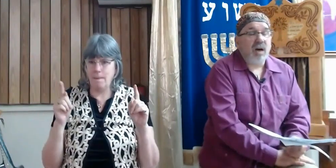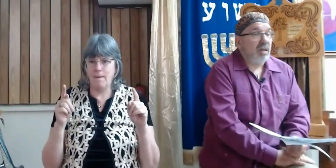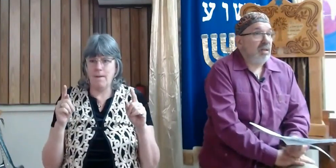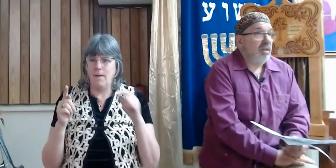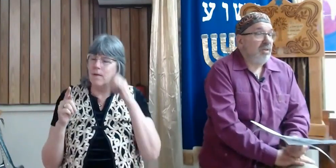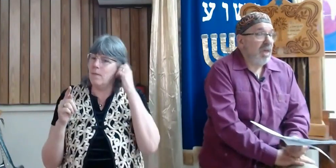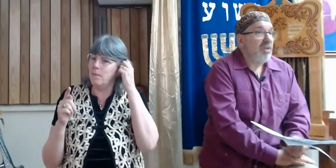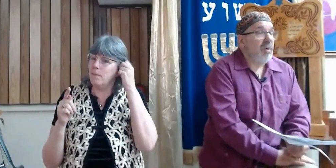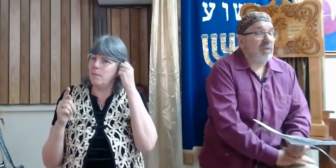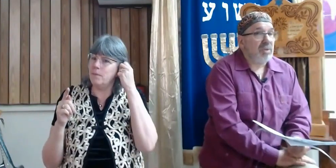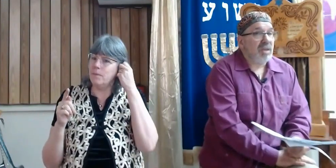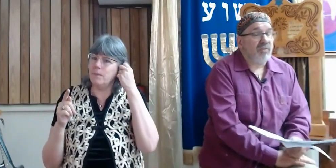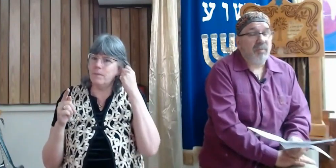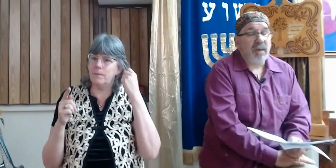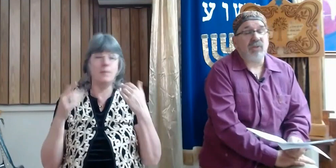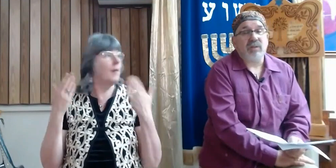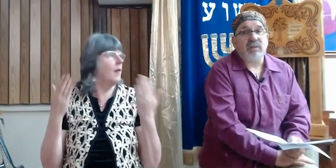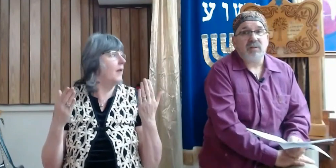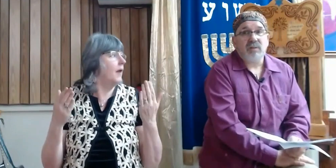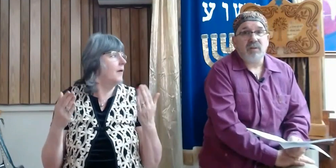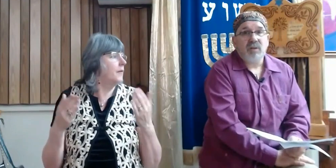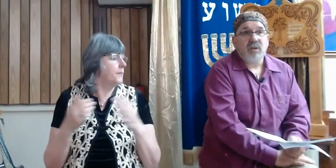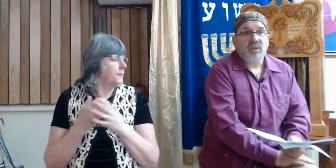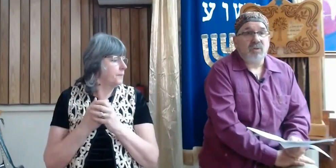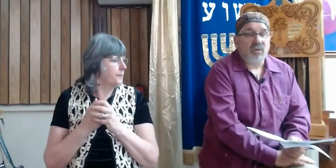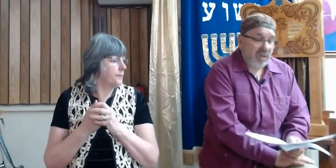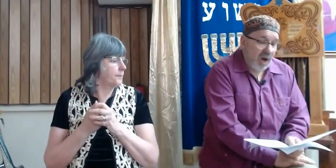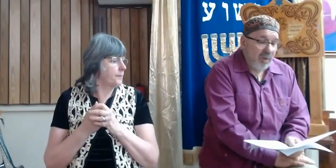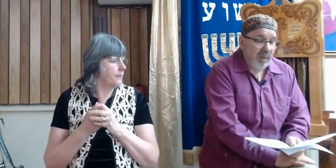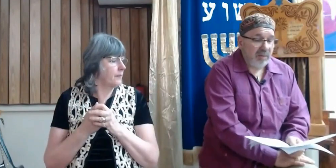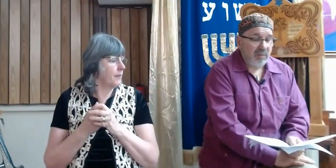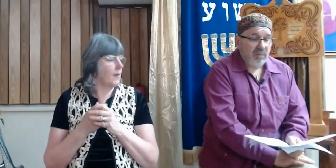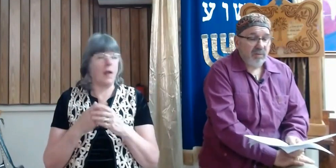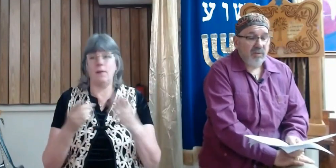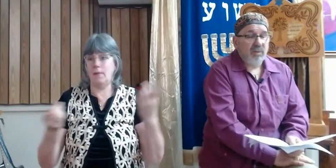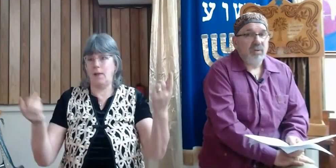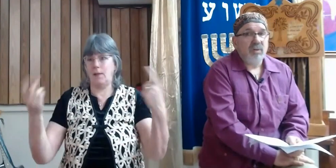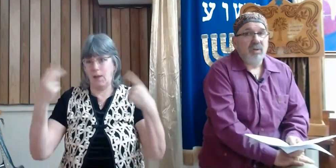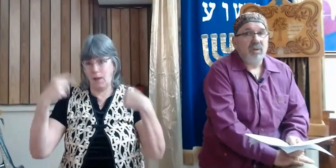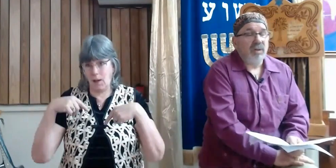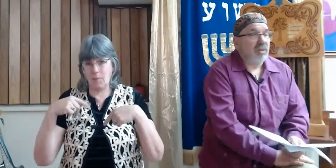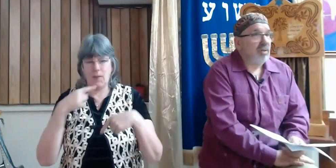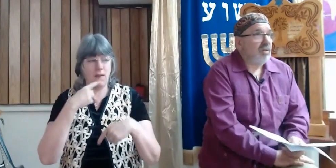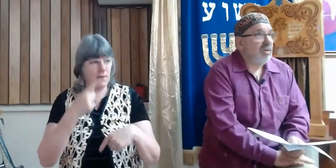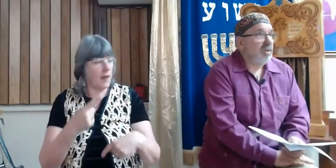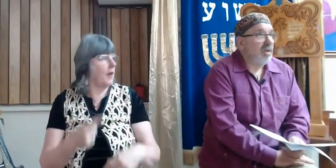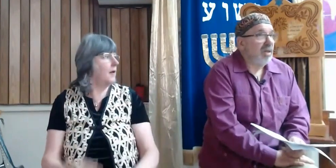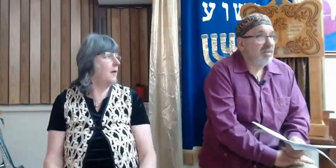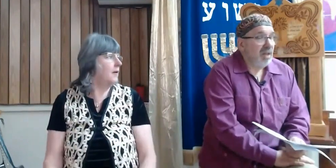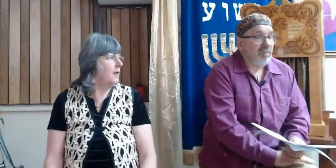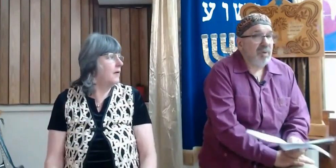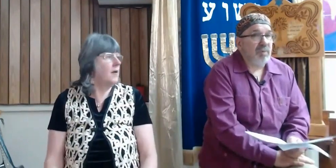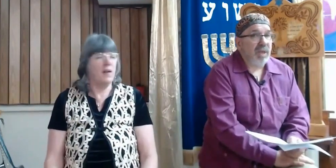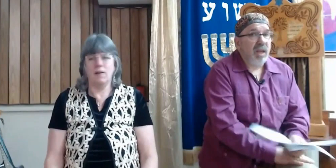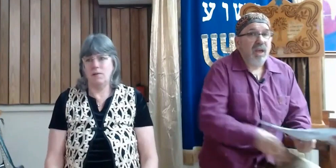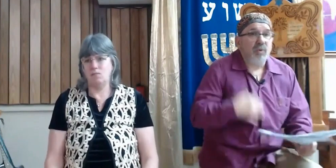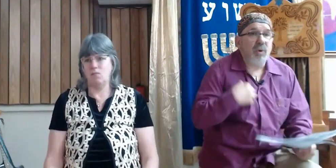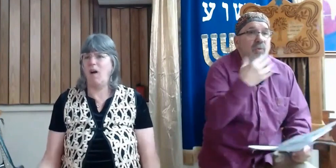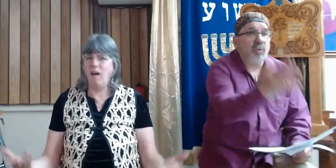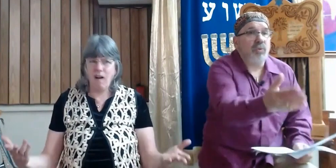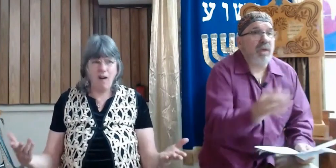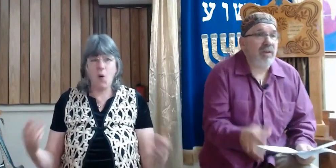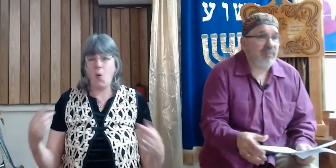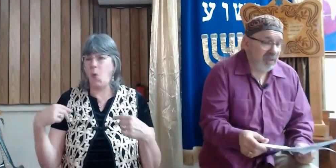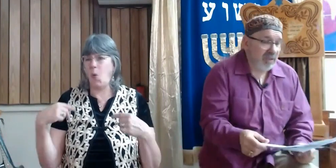they're, they're the ones with the information. So, they come and, and, and tell people that.